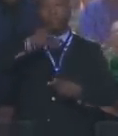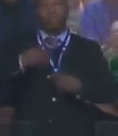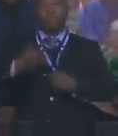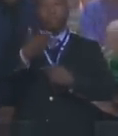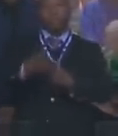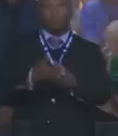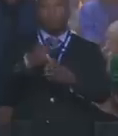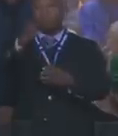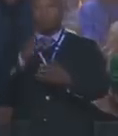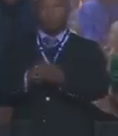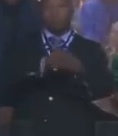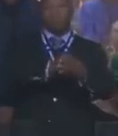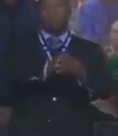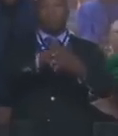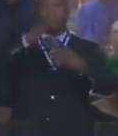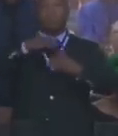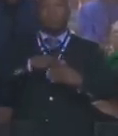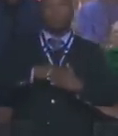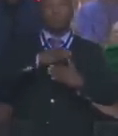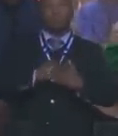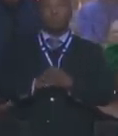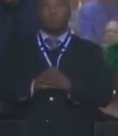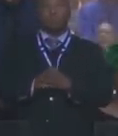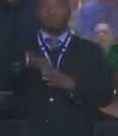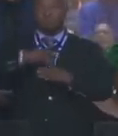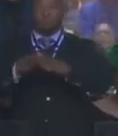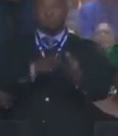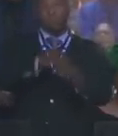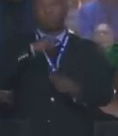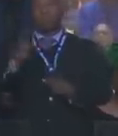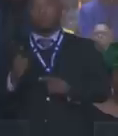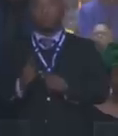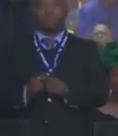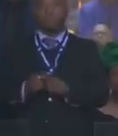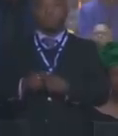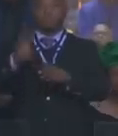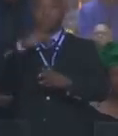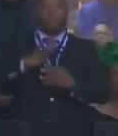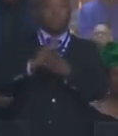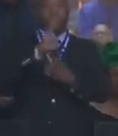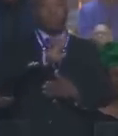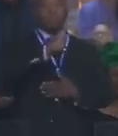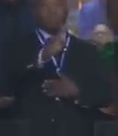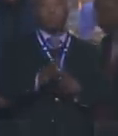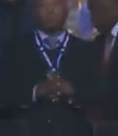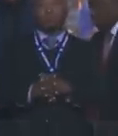Grappling with the cauldron of emotions. Struggling and nerve to bid farewell to an immortal. Horts in the whirlwind.